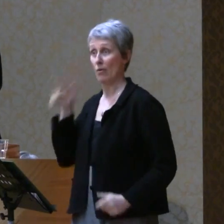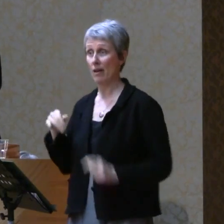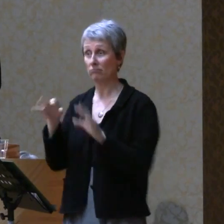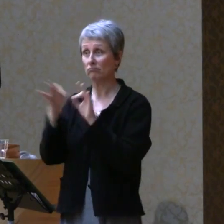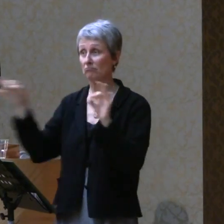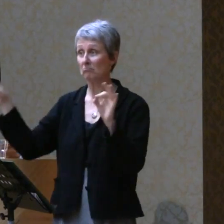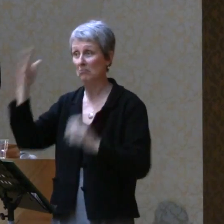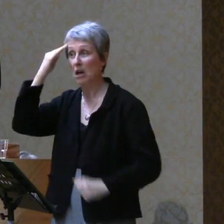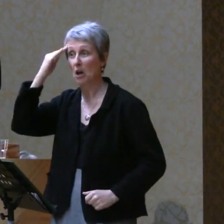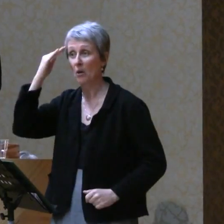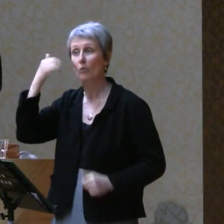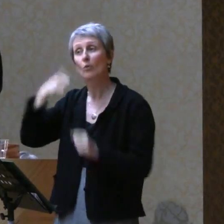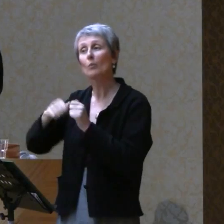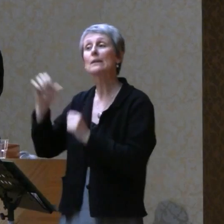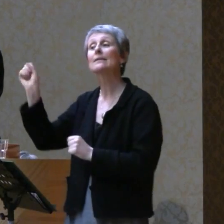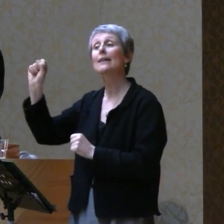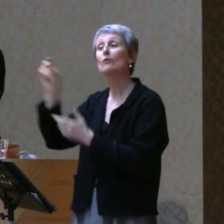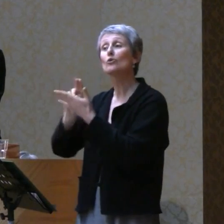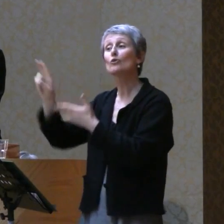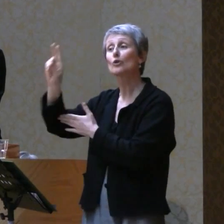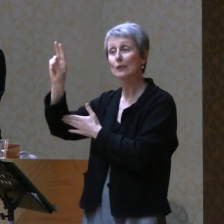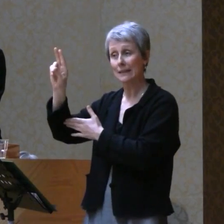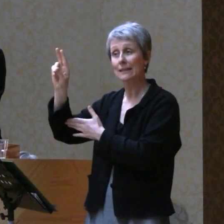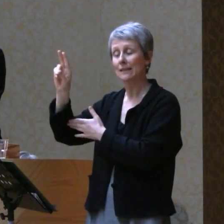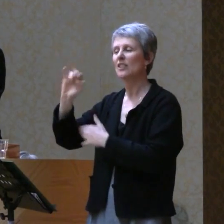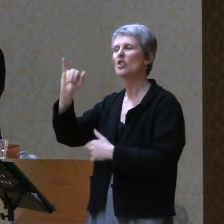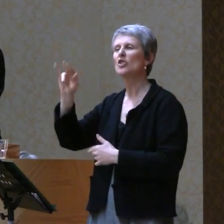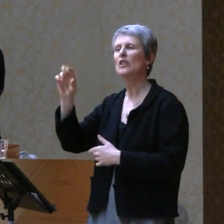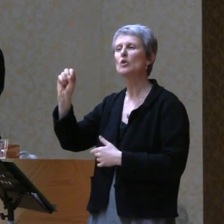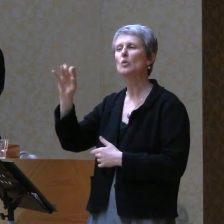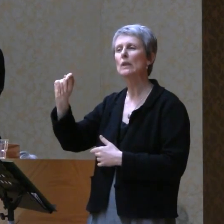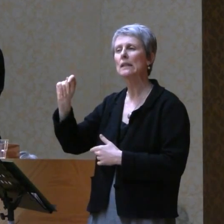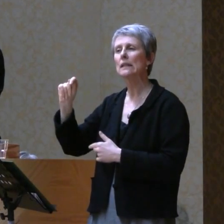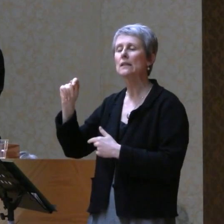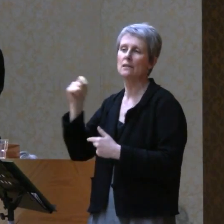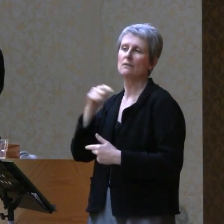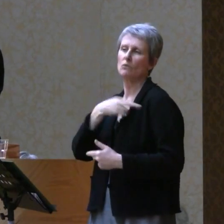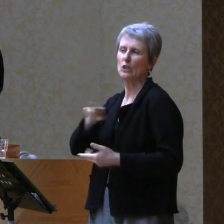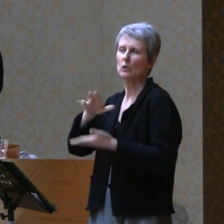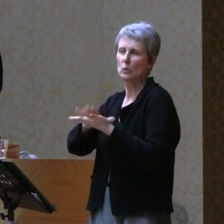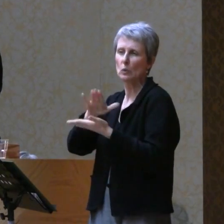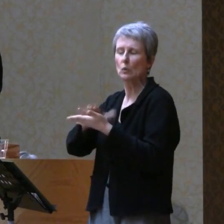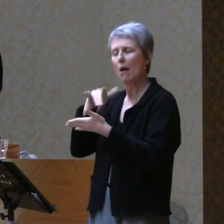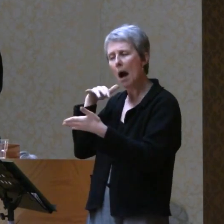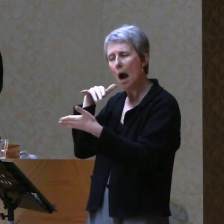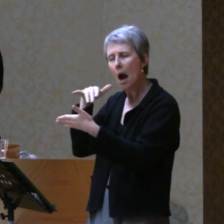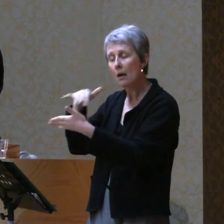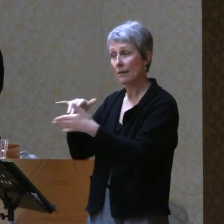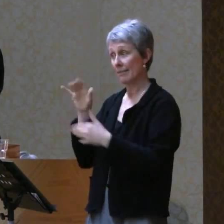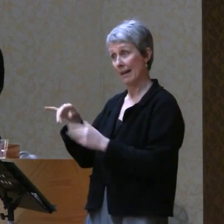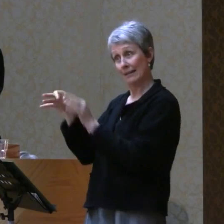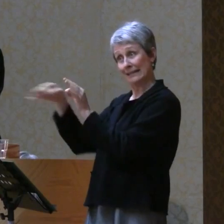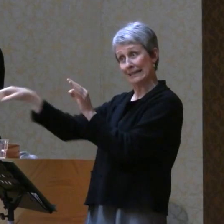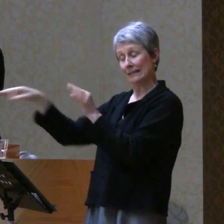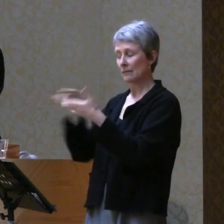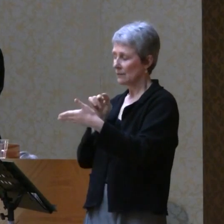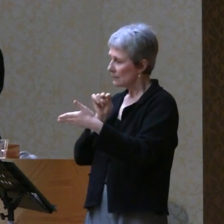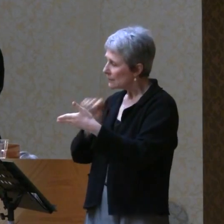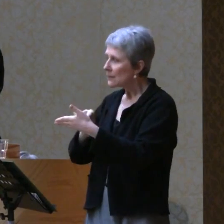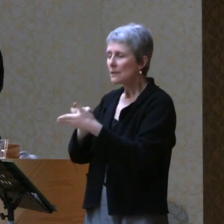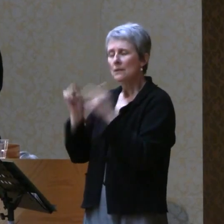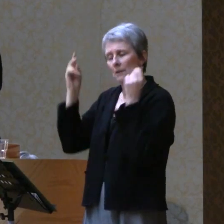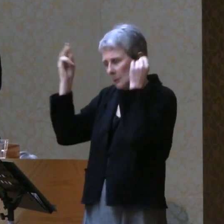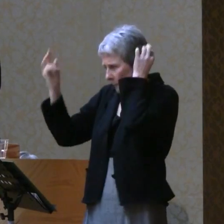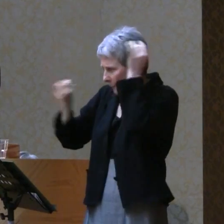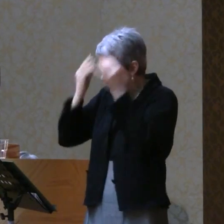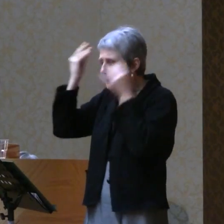In my seminary at Seattle University, which is Jesuit, I spent a lot of time meditating on this